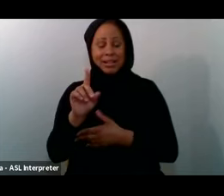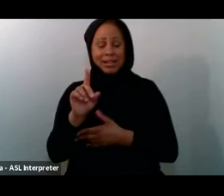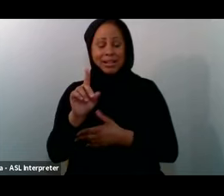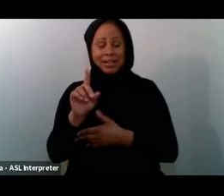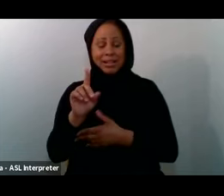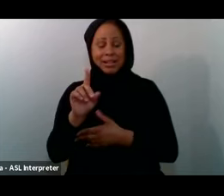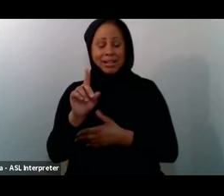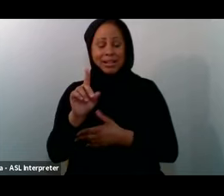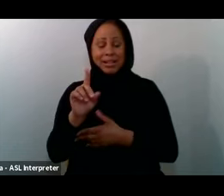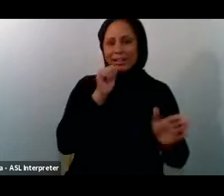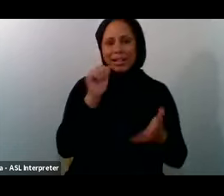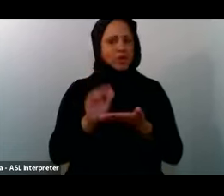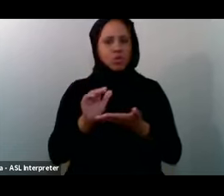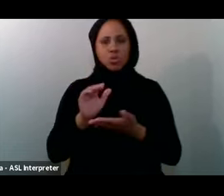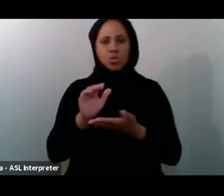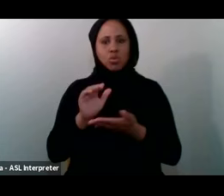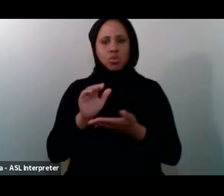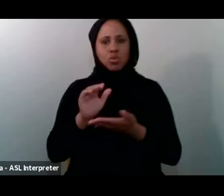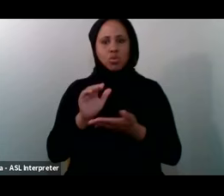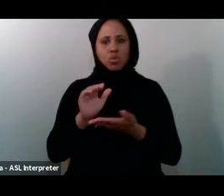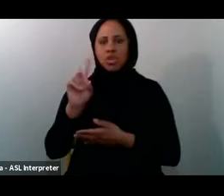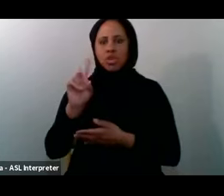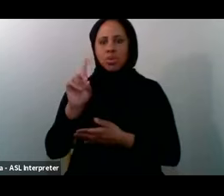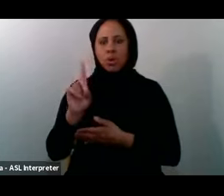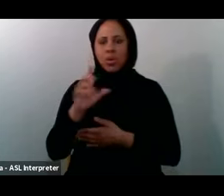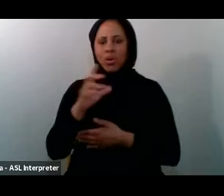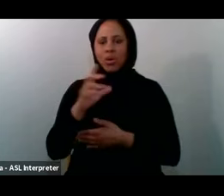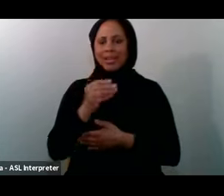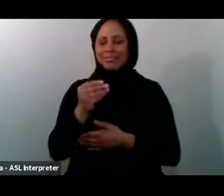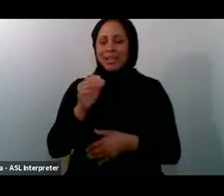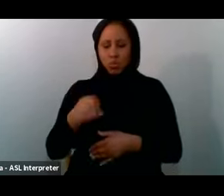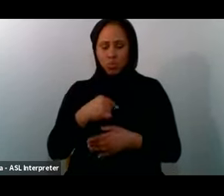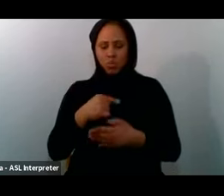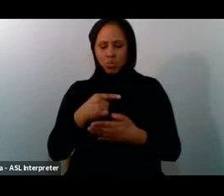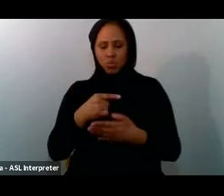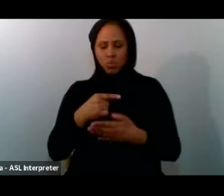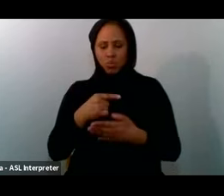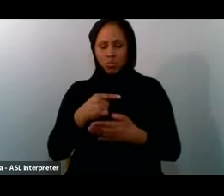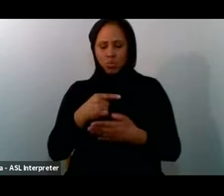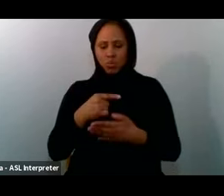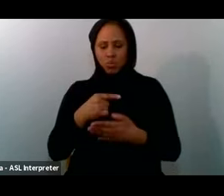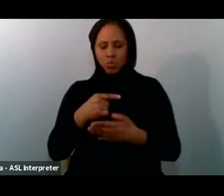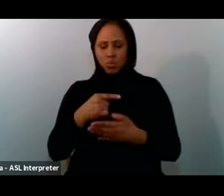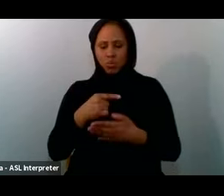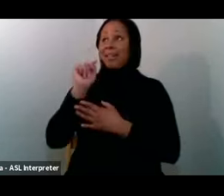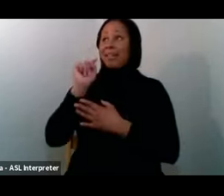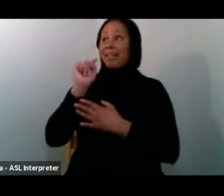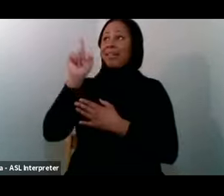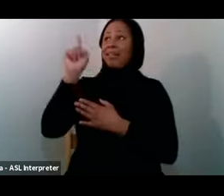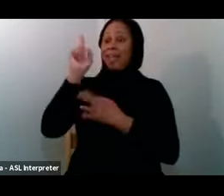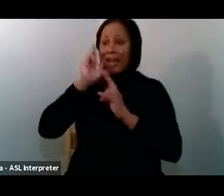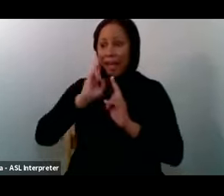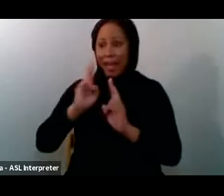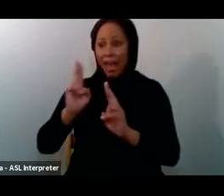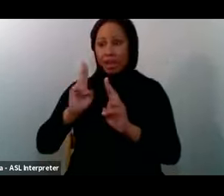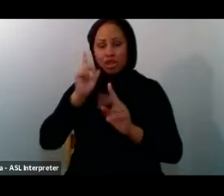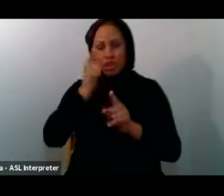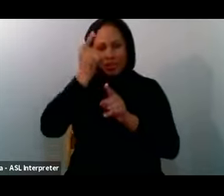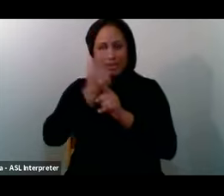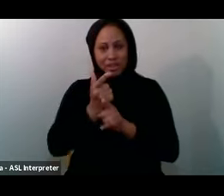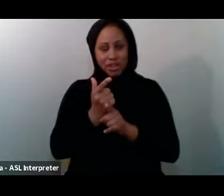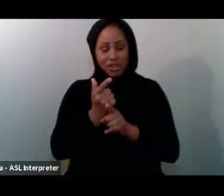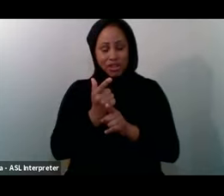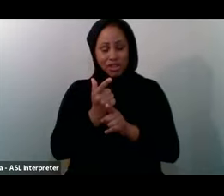Tradition That this Is how Allah Honors our Brothers and Sisters in This life And honors Them in The hereafter As well